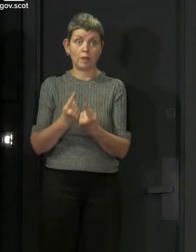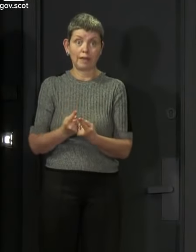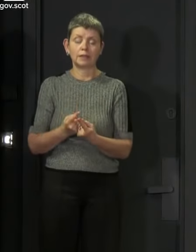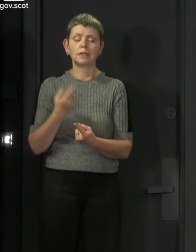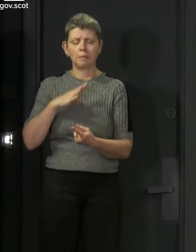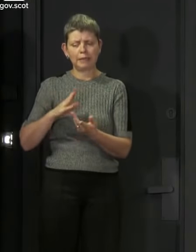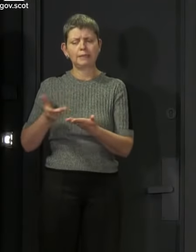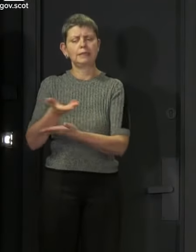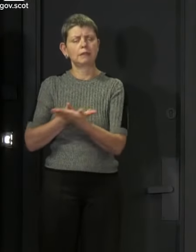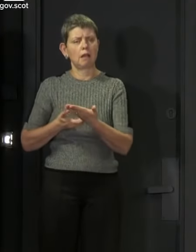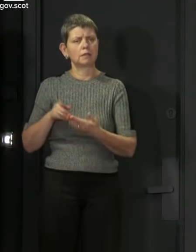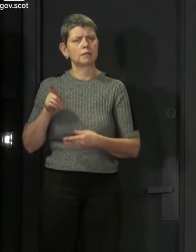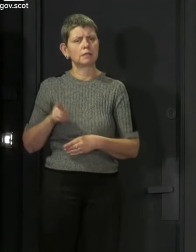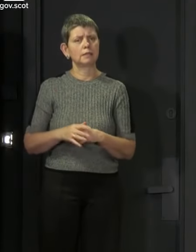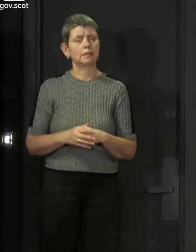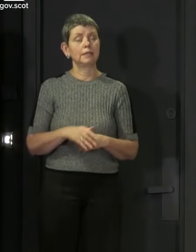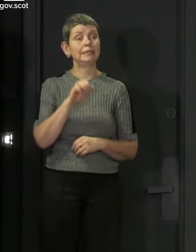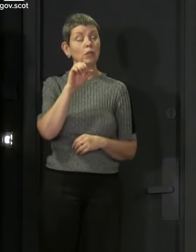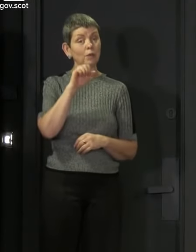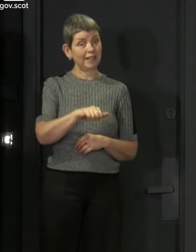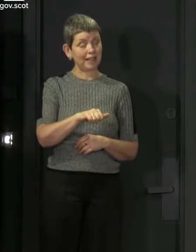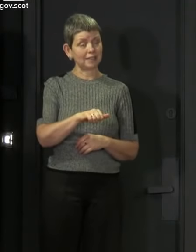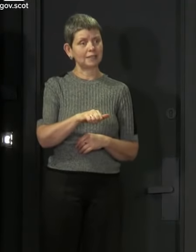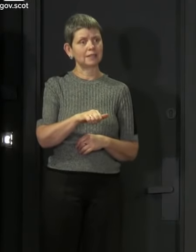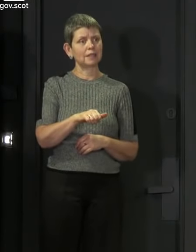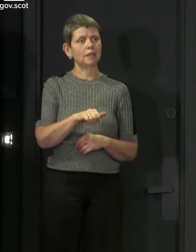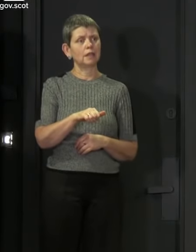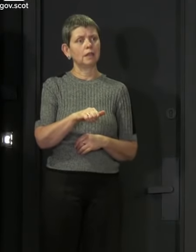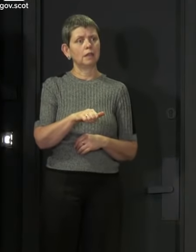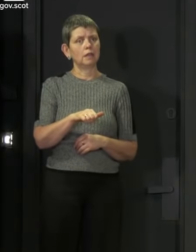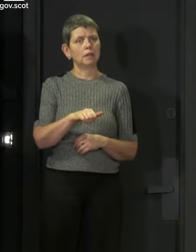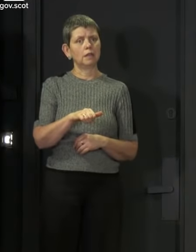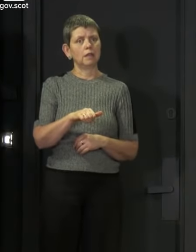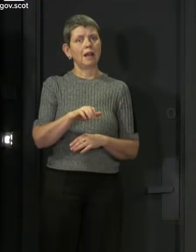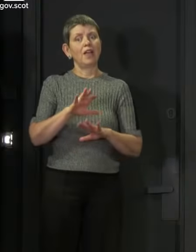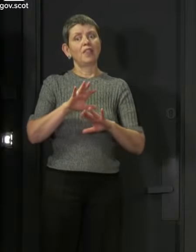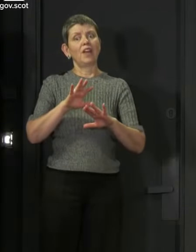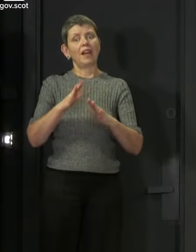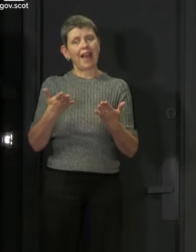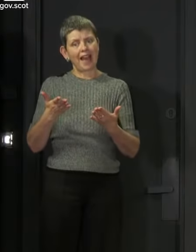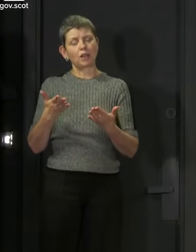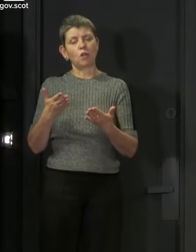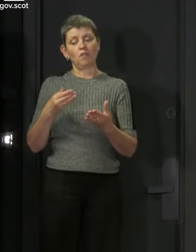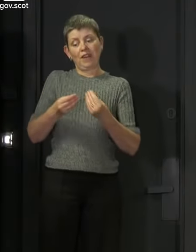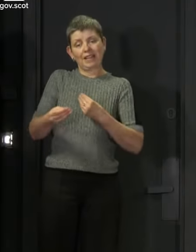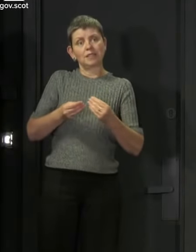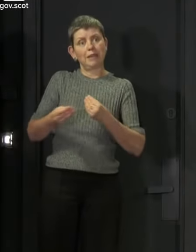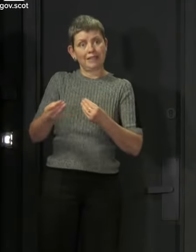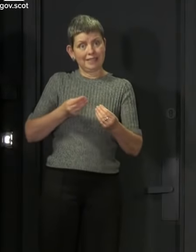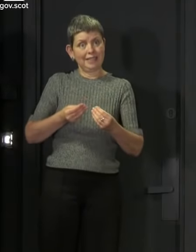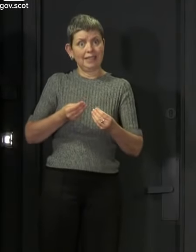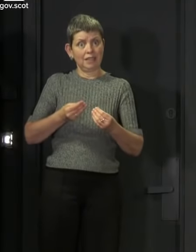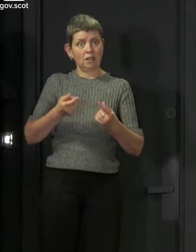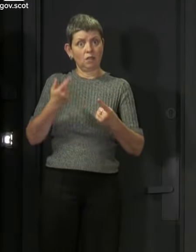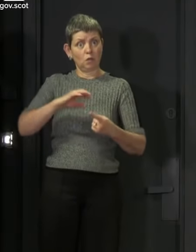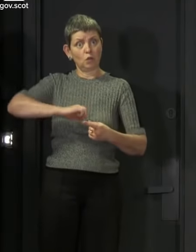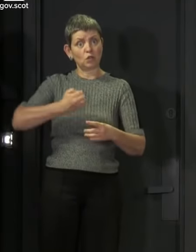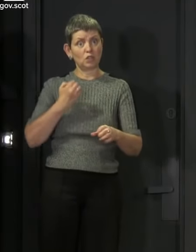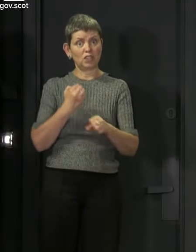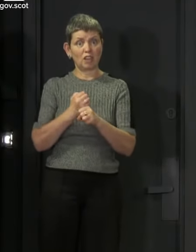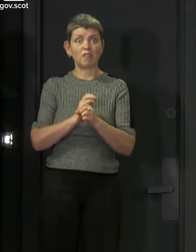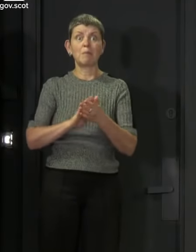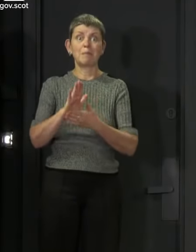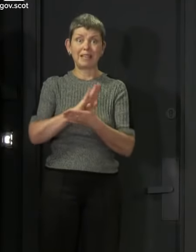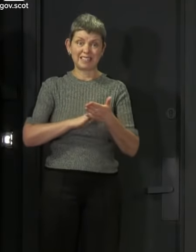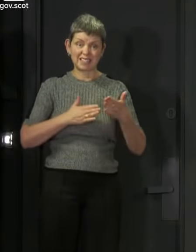discussions. Firstly, yes, the lack of greater fiscal flexibility for the Scottish government will inhibit our ability to